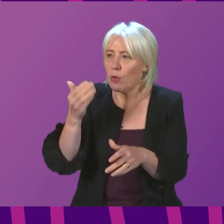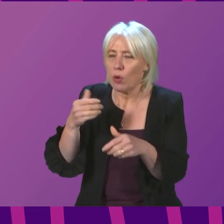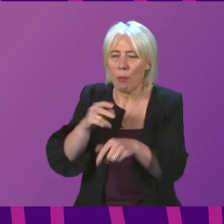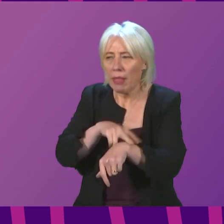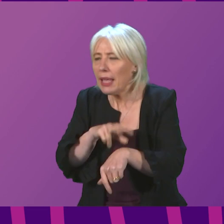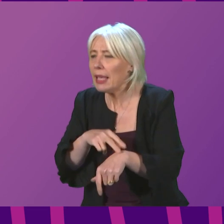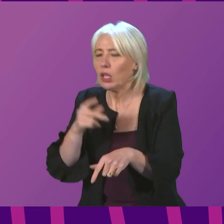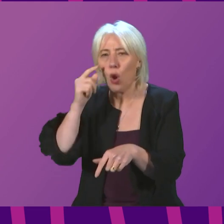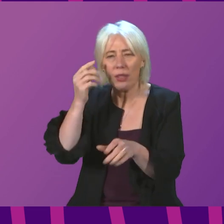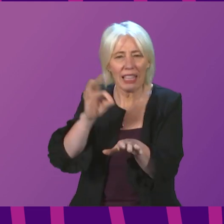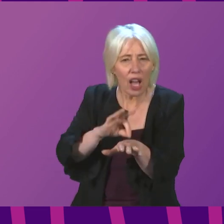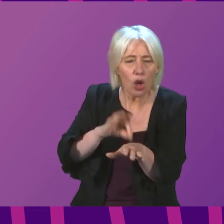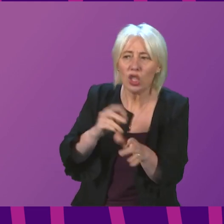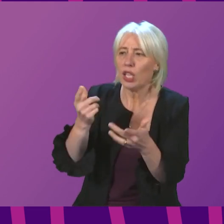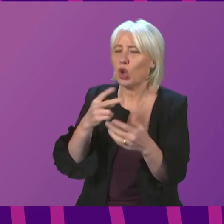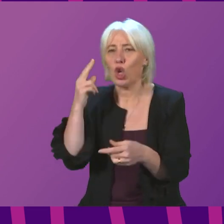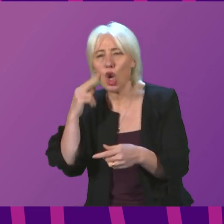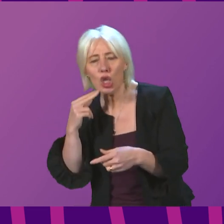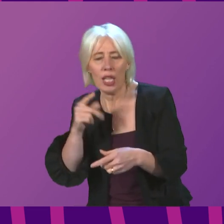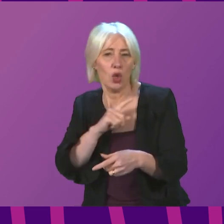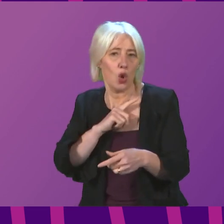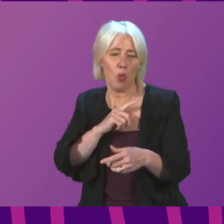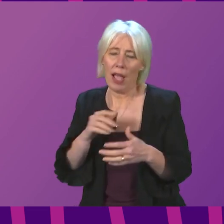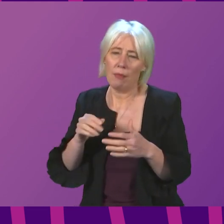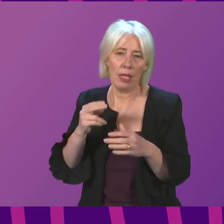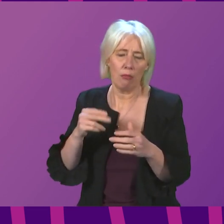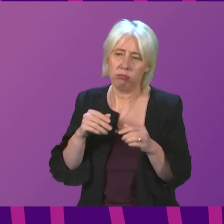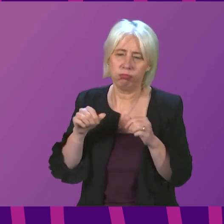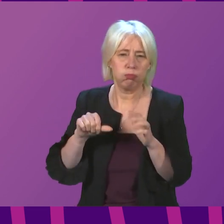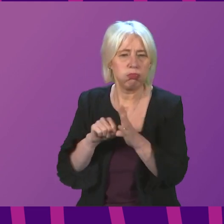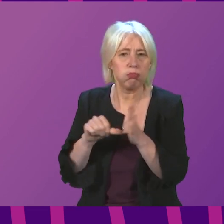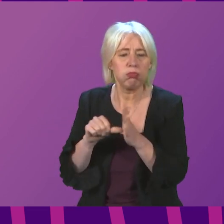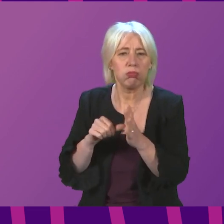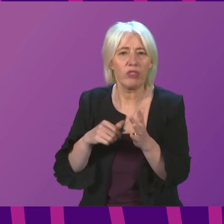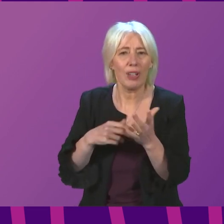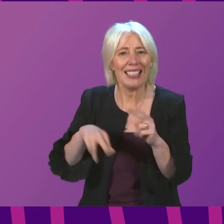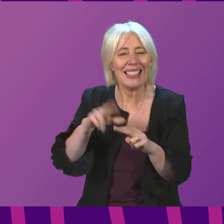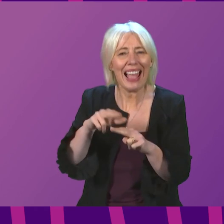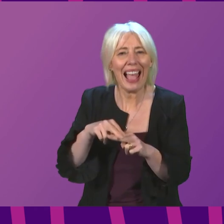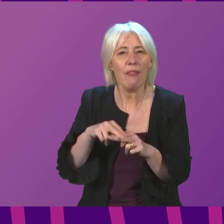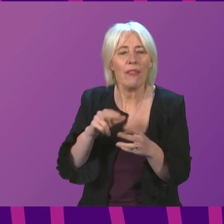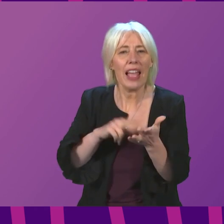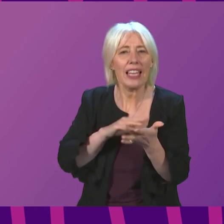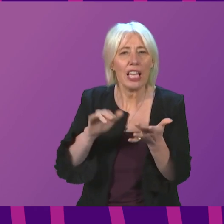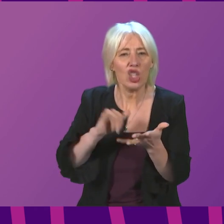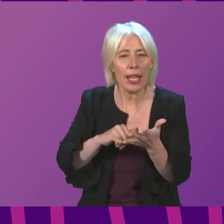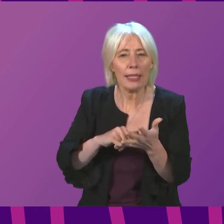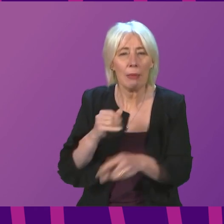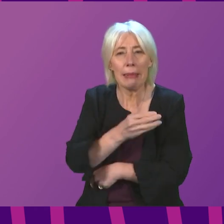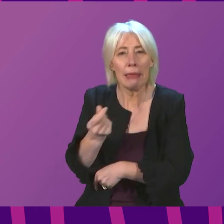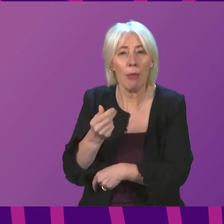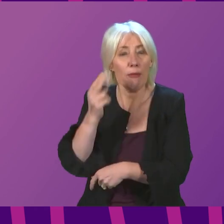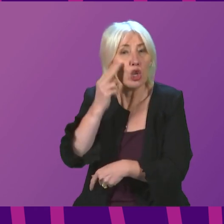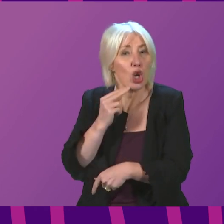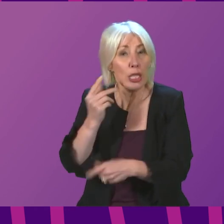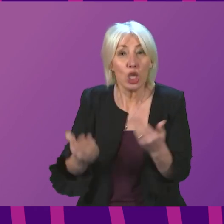presence. This is due to the strain on our NHS during the COVID-19 pandemic. First Minister, many of these nurses are newly graduated